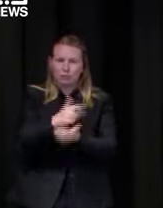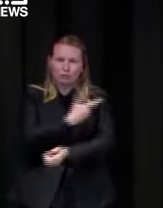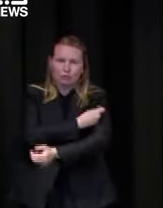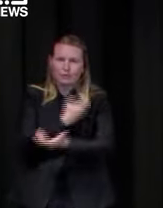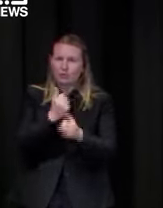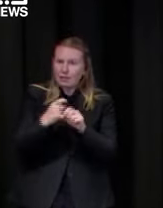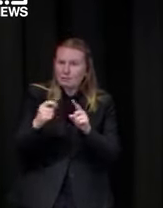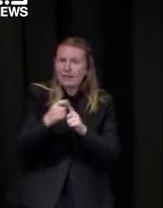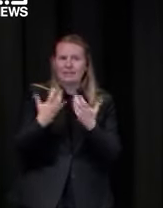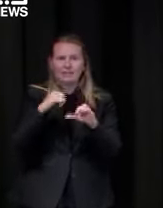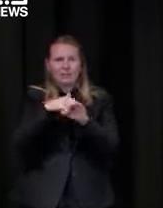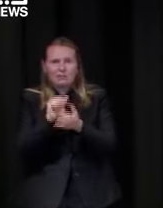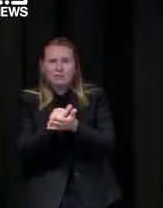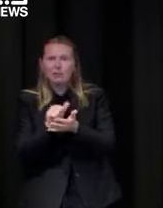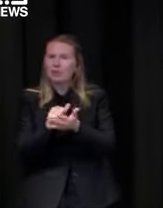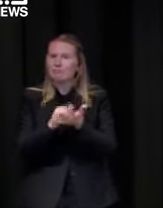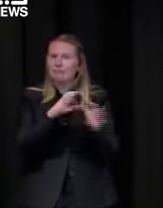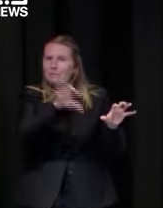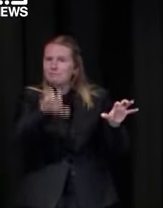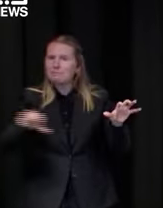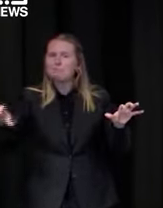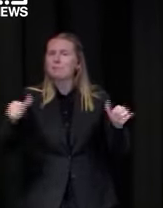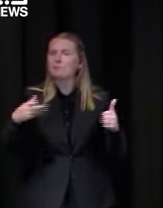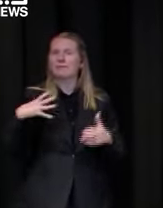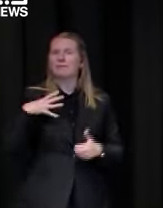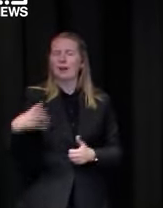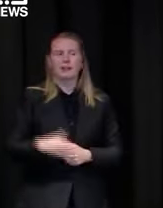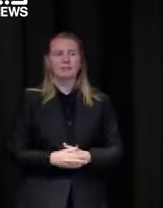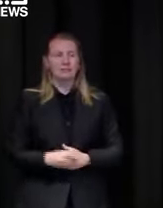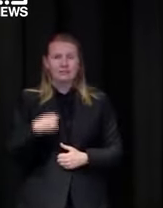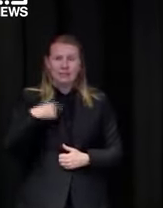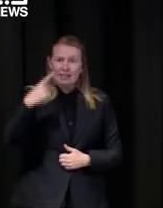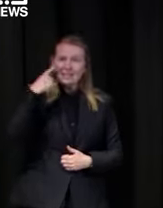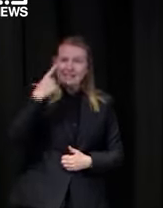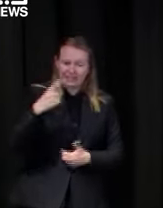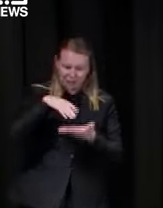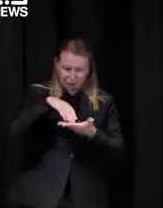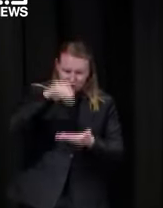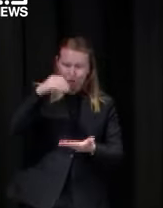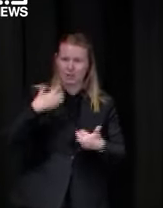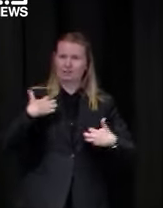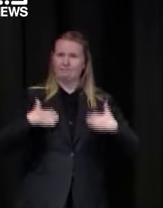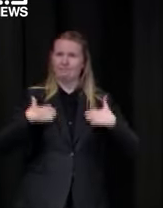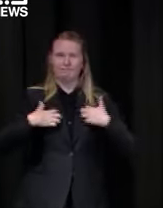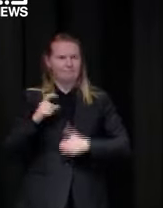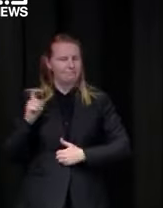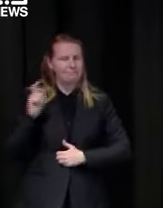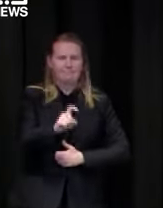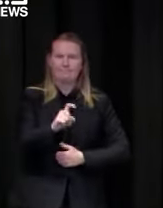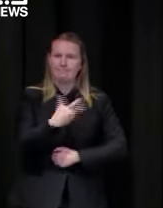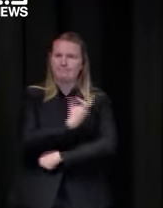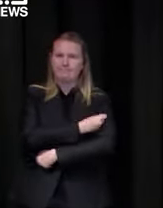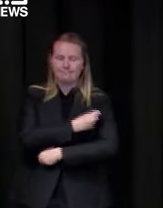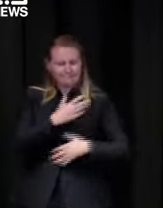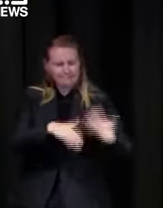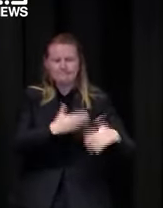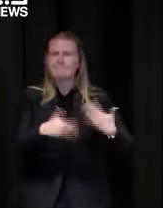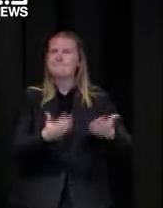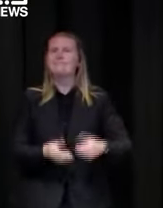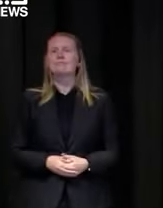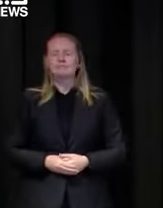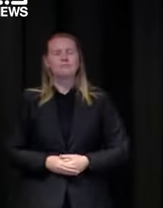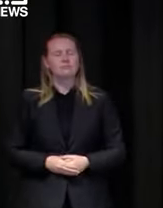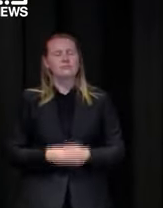in gps to get that done and we're seeing that enthusiasm you know the the the kids are doing us proud actually in terms of how quickly they're getting on with the vaccination journey